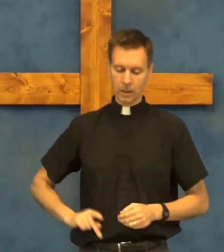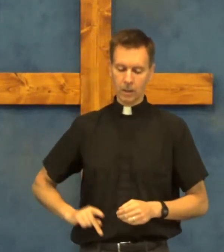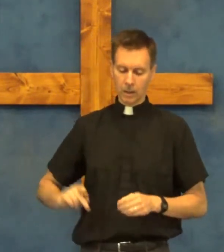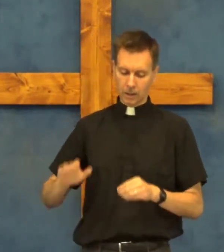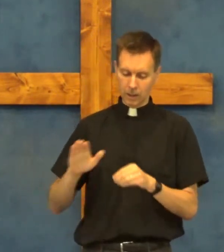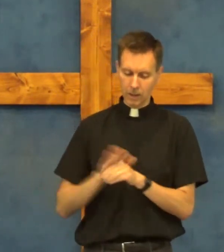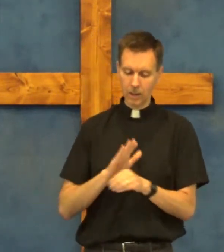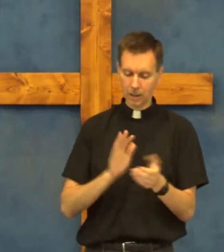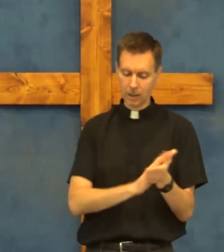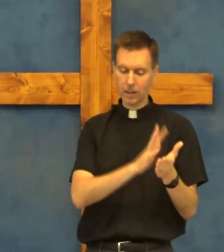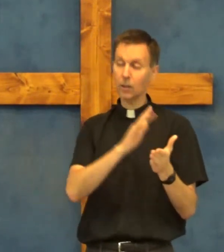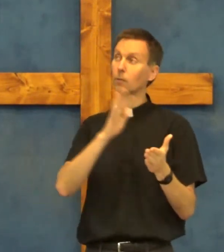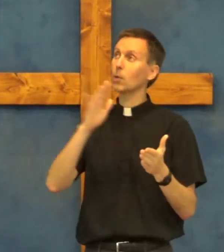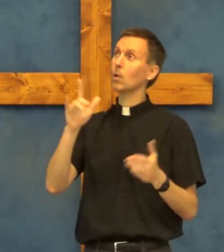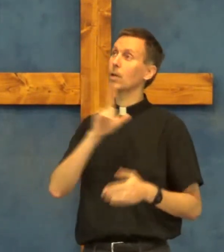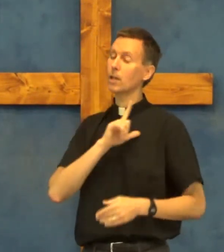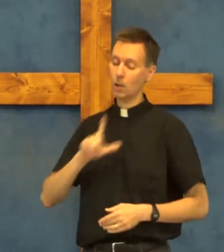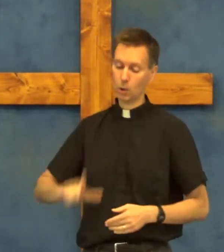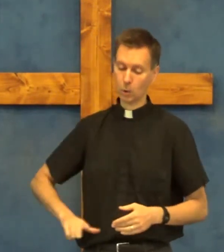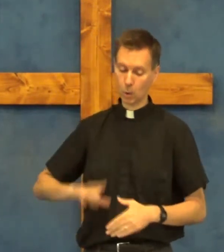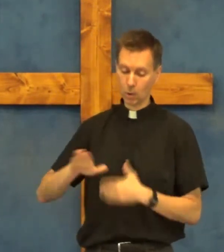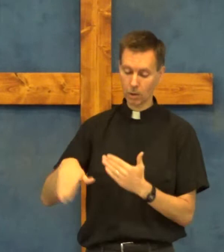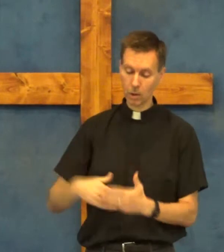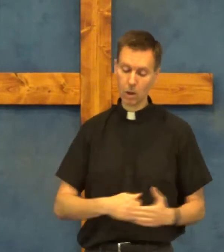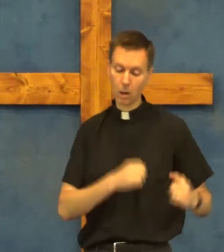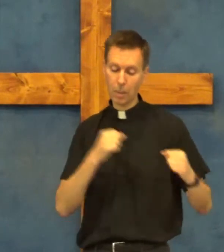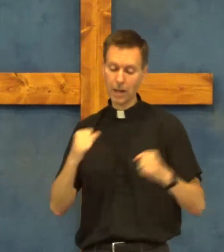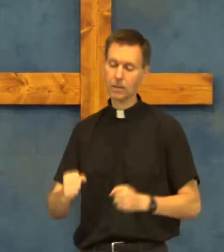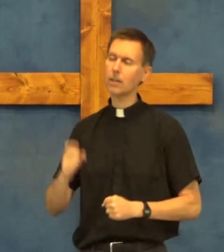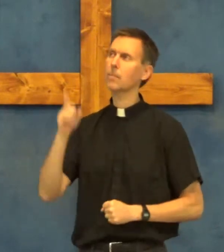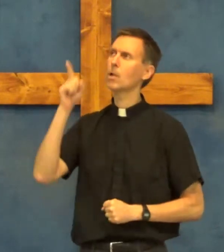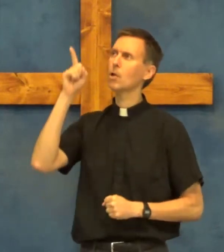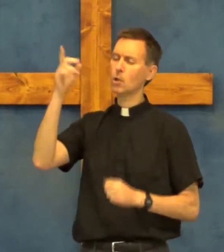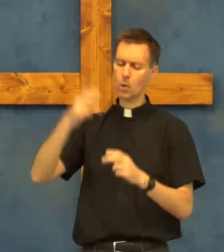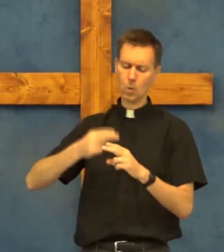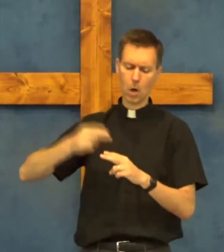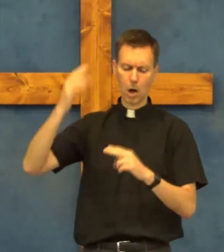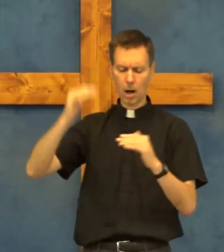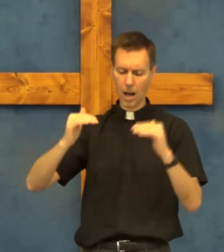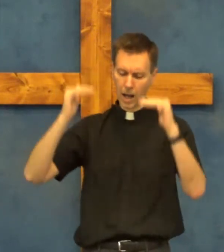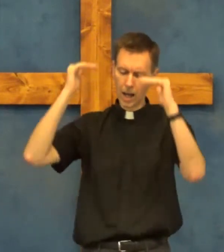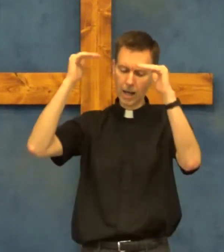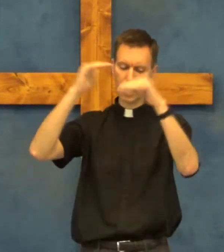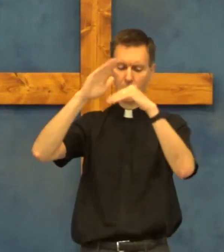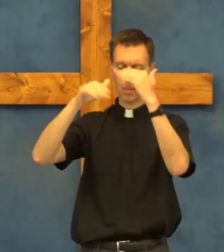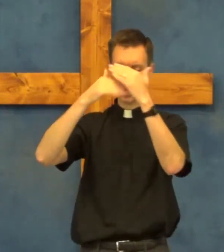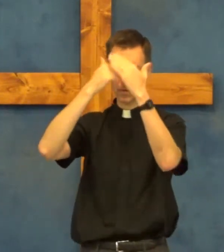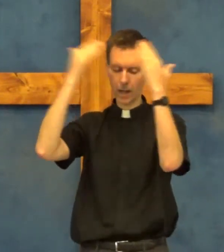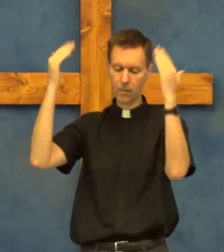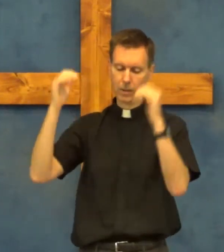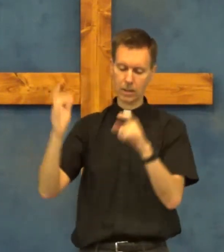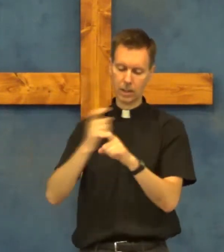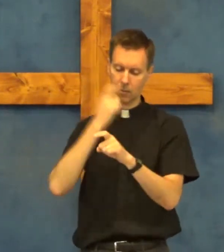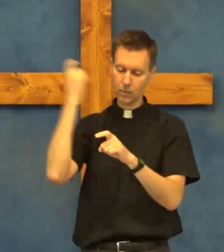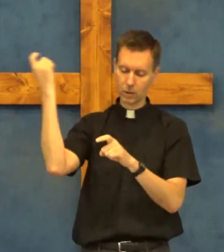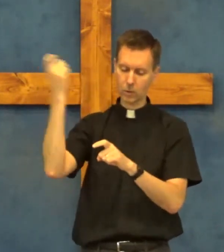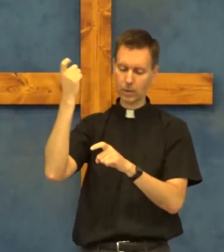Amen. Amen. kingdom. Amen. almighty you are high above heaven in victory